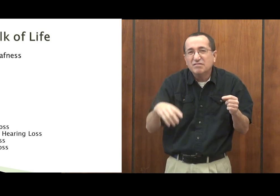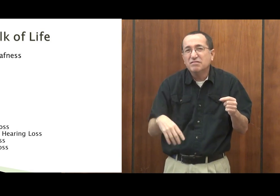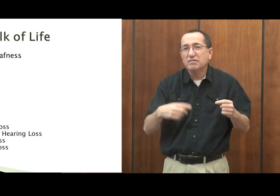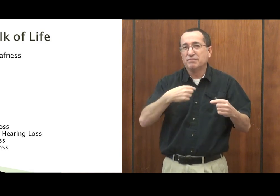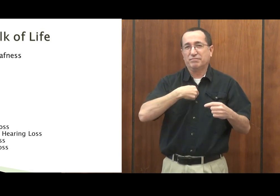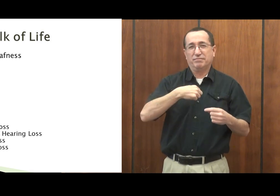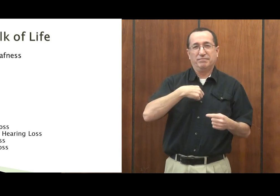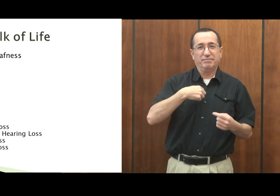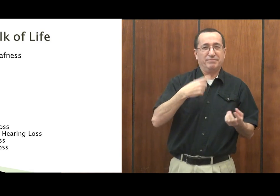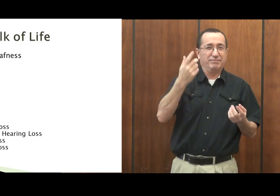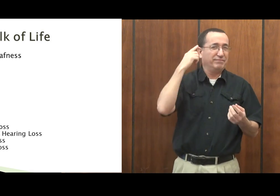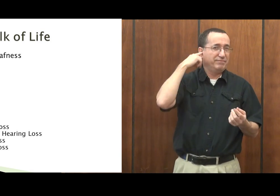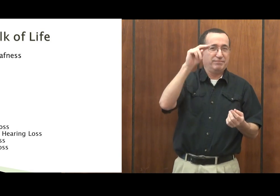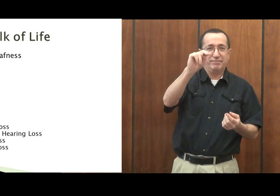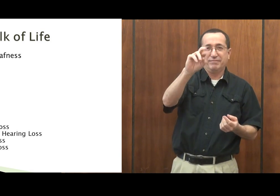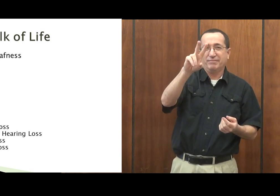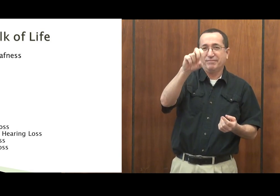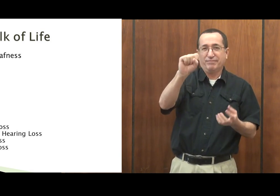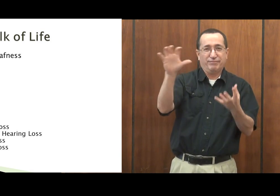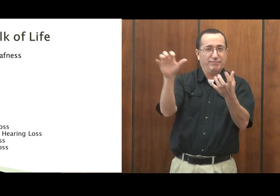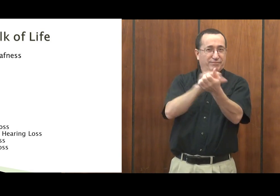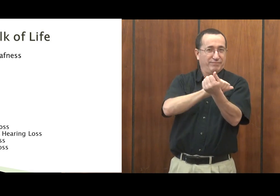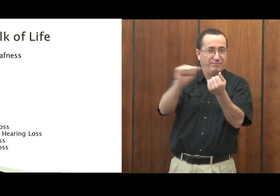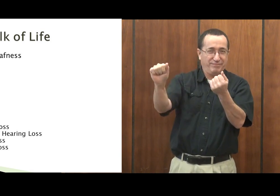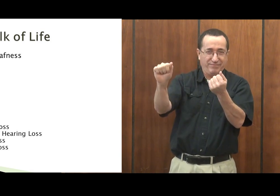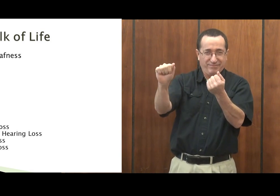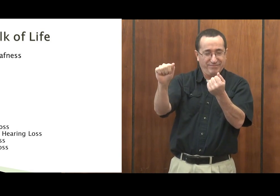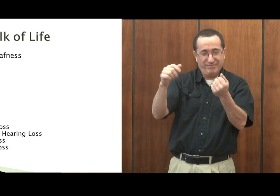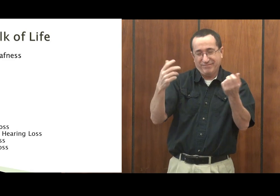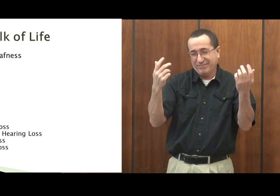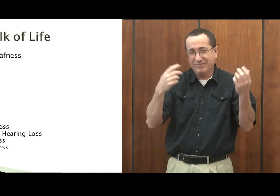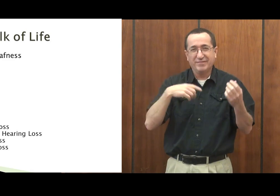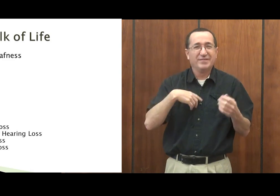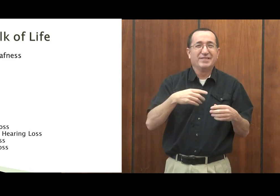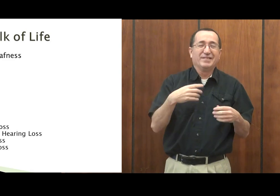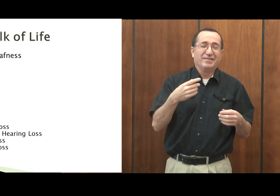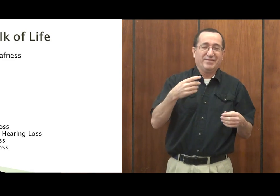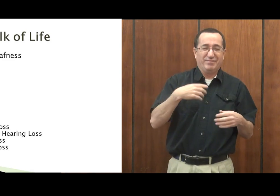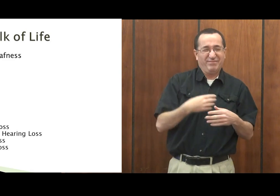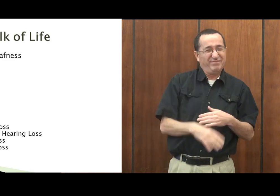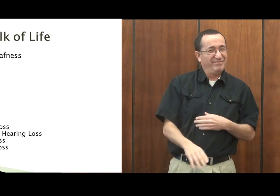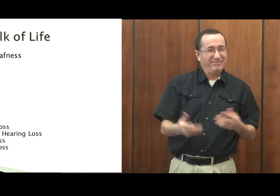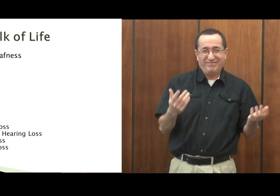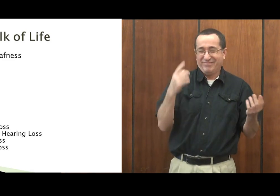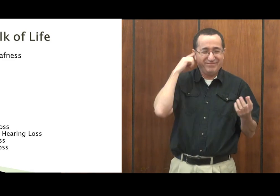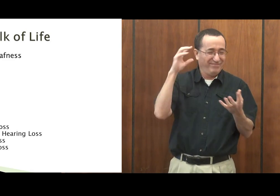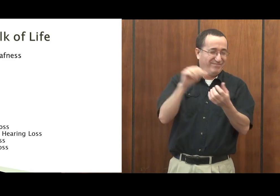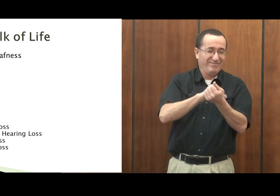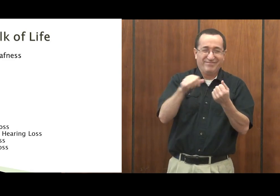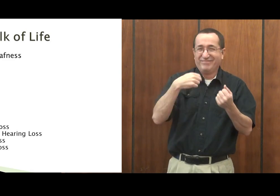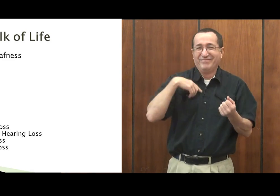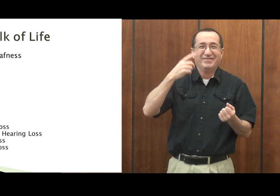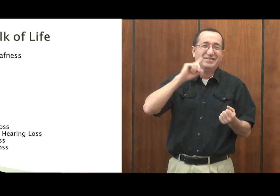there, you have a hearing loss. And for me, my deafness is because of nerve damage.